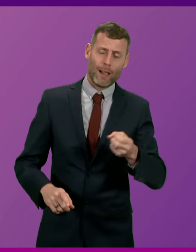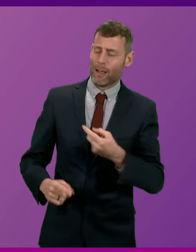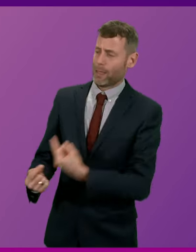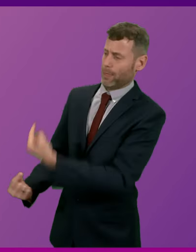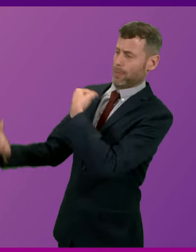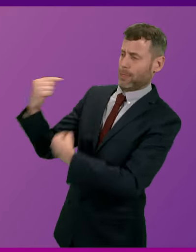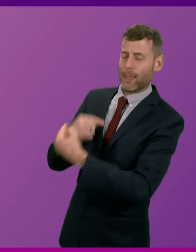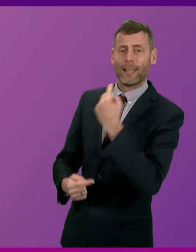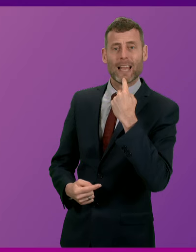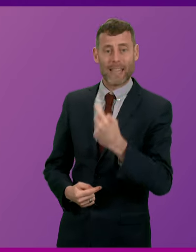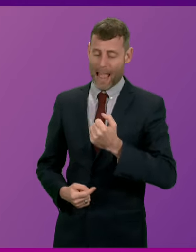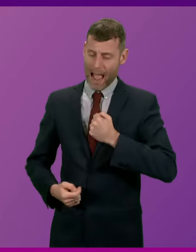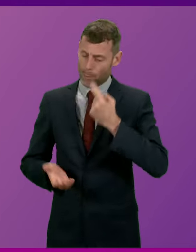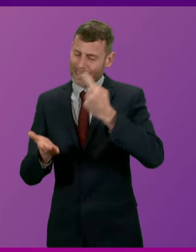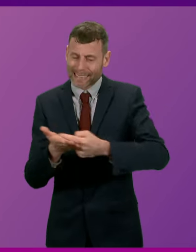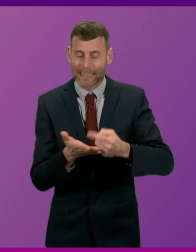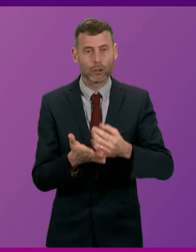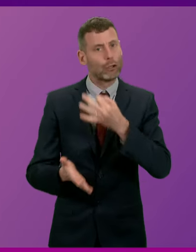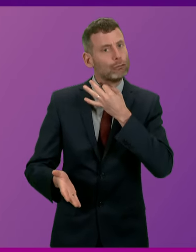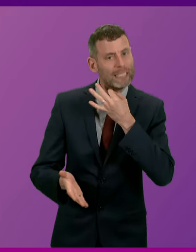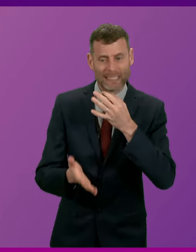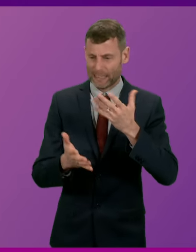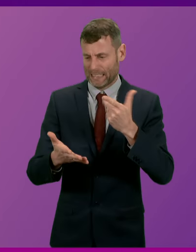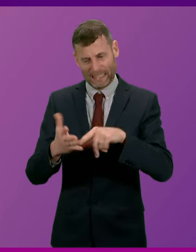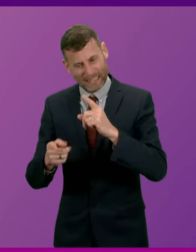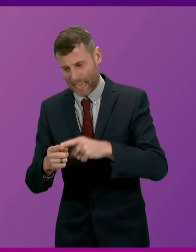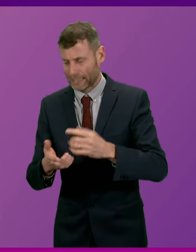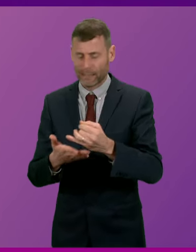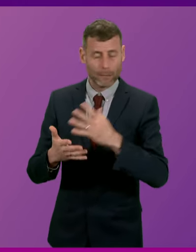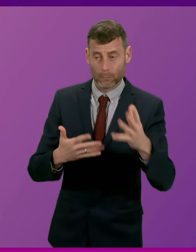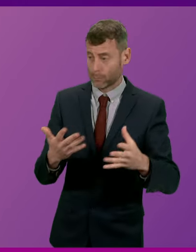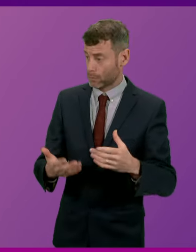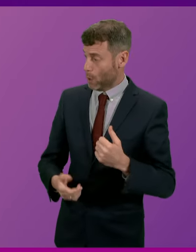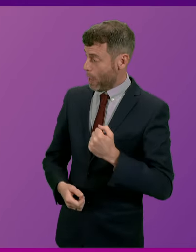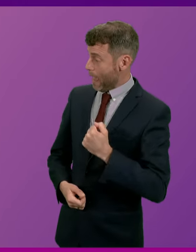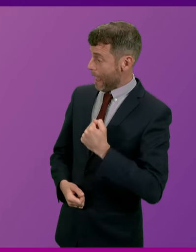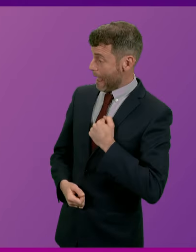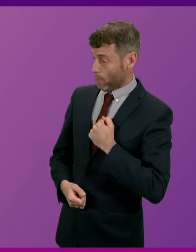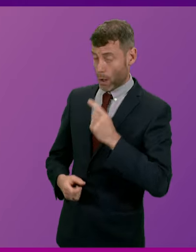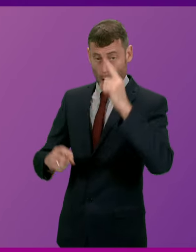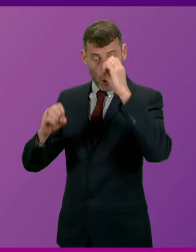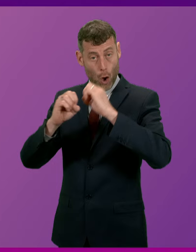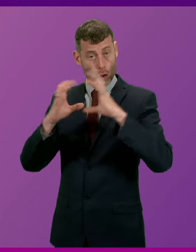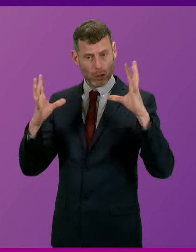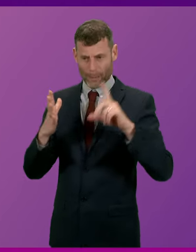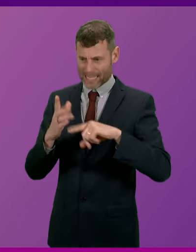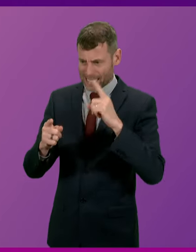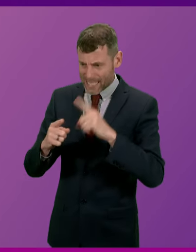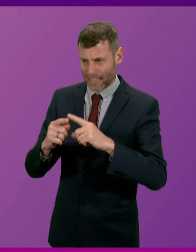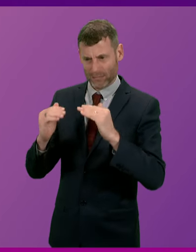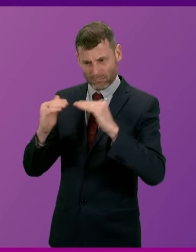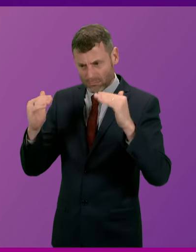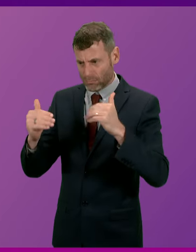claiming of course that the fact that we have progressive tax will somehow lead to an exodus of Scots. What the HMRC data